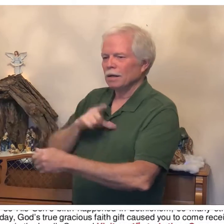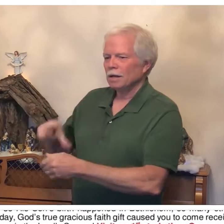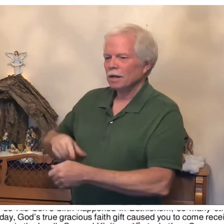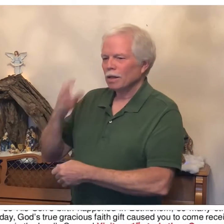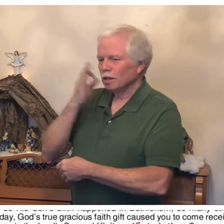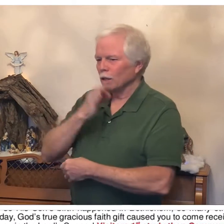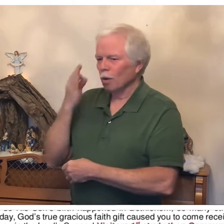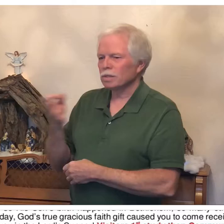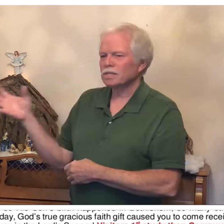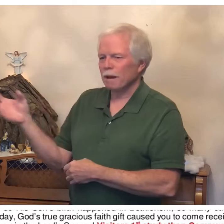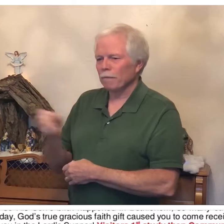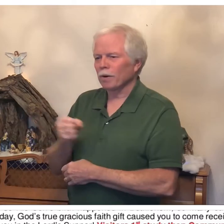the Lord's Supper.